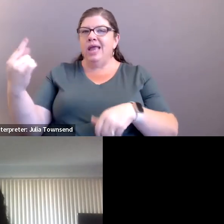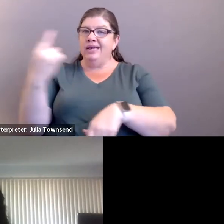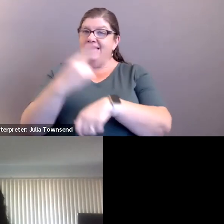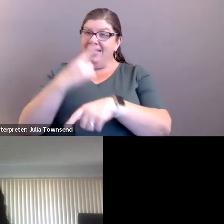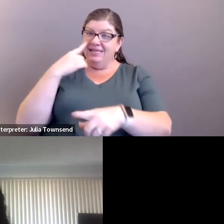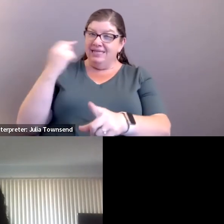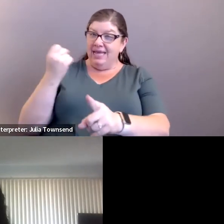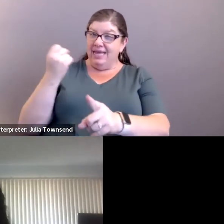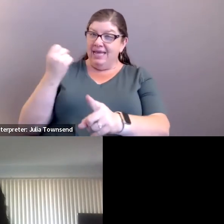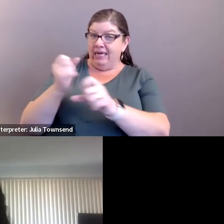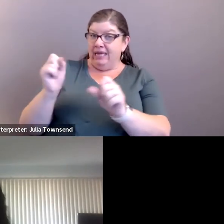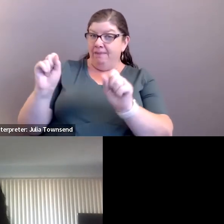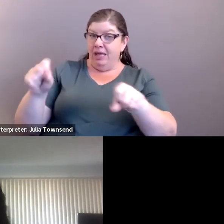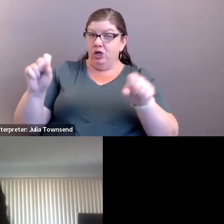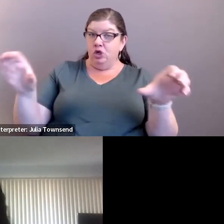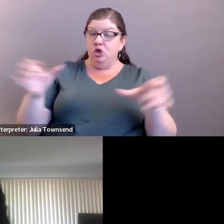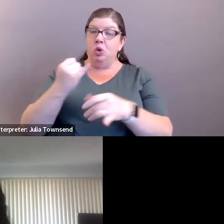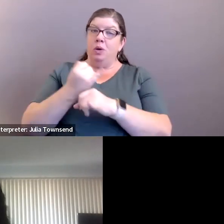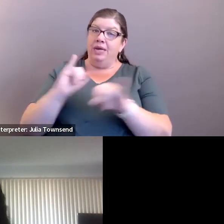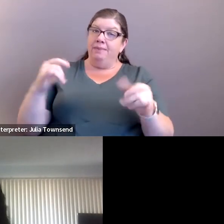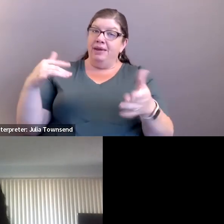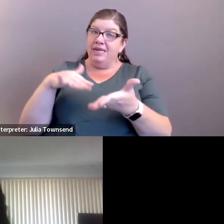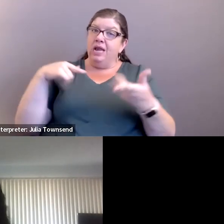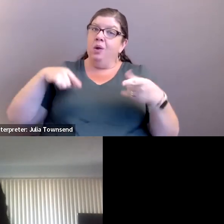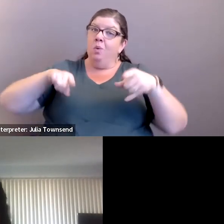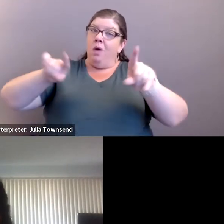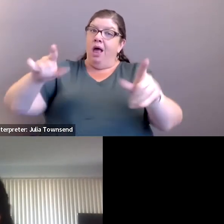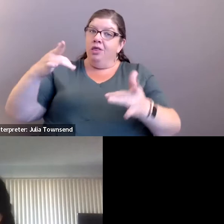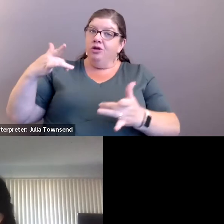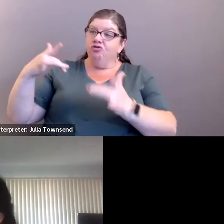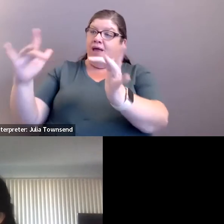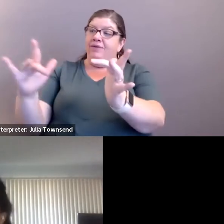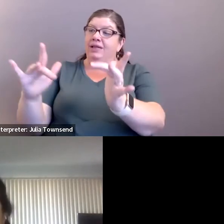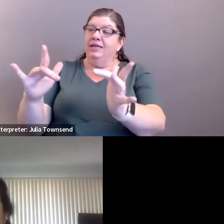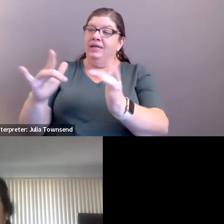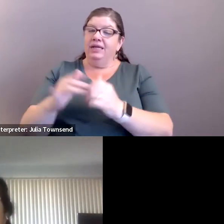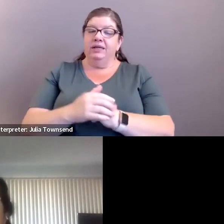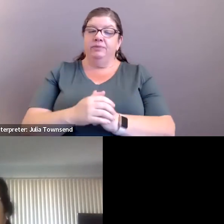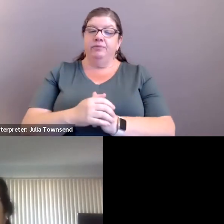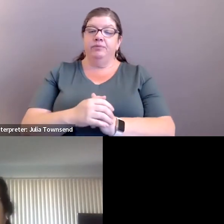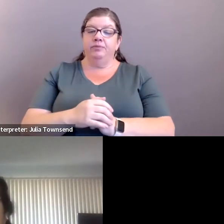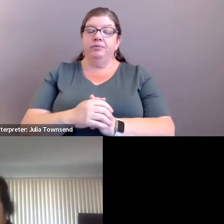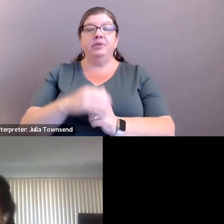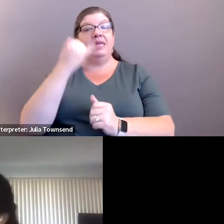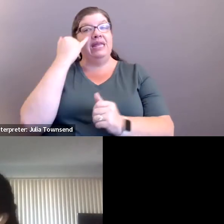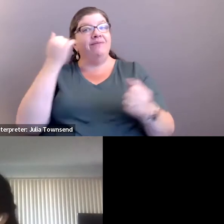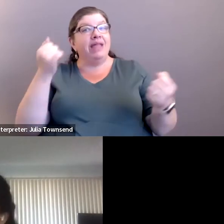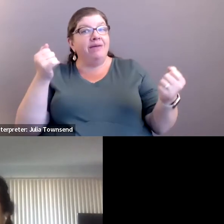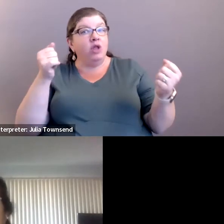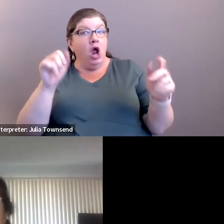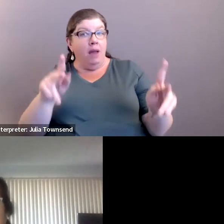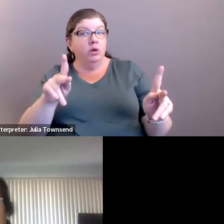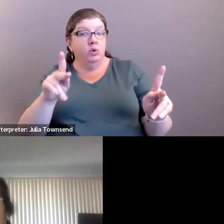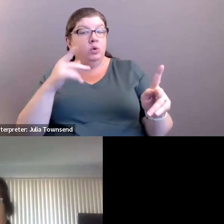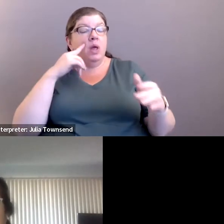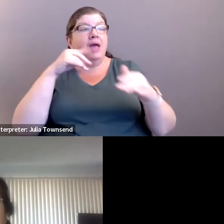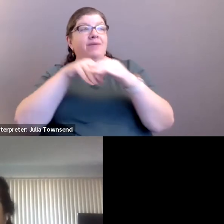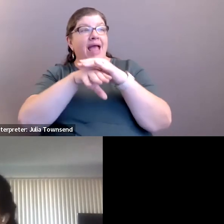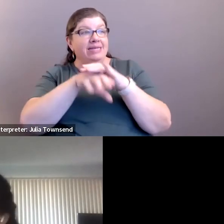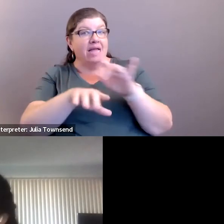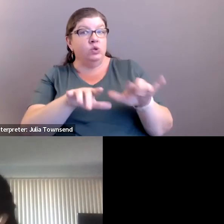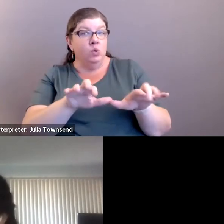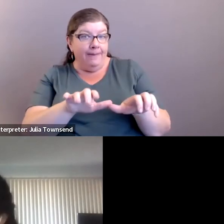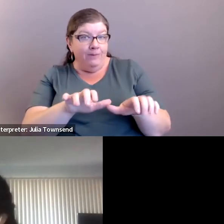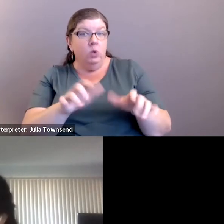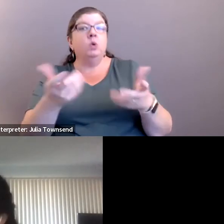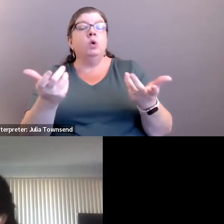does this impact the ability to do independent study when they're traveling? If they have the opportunity to have access to a